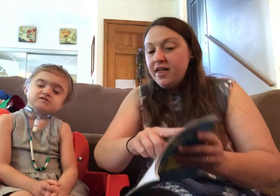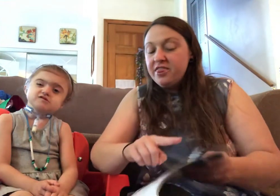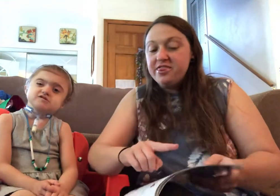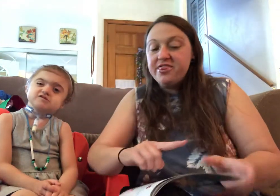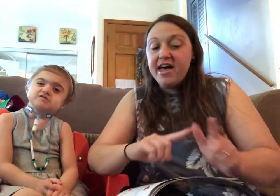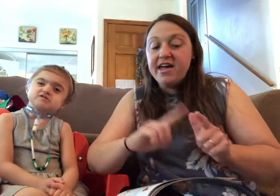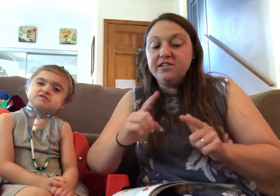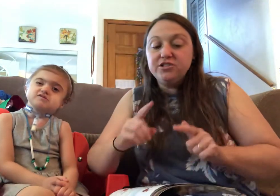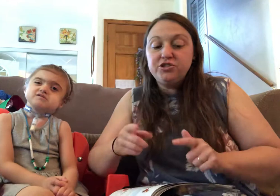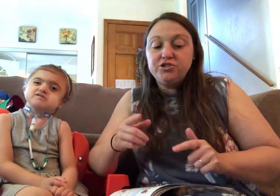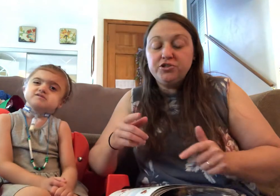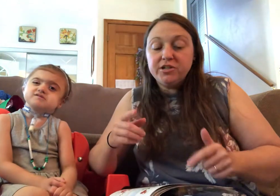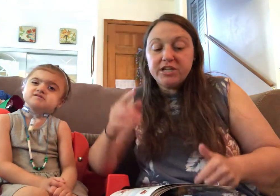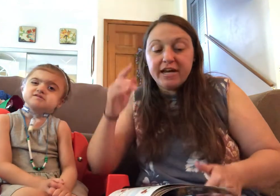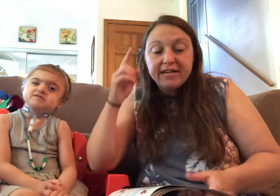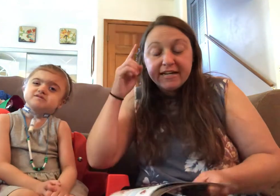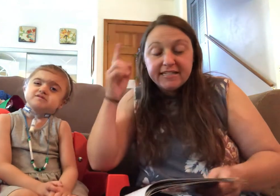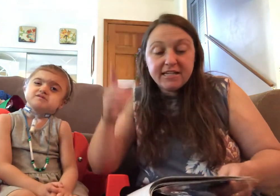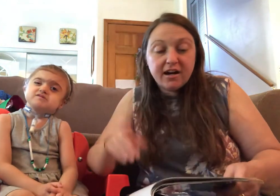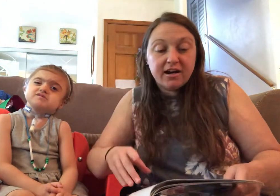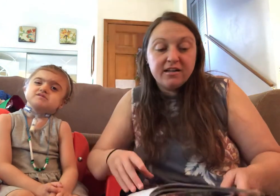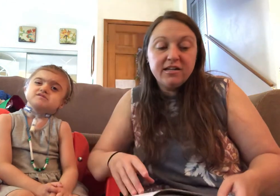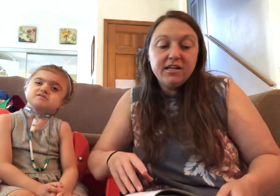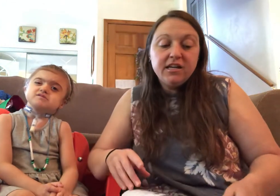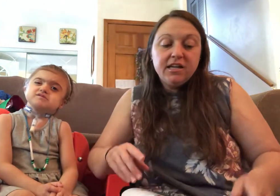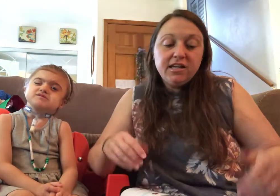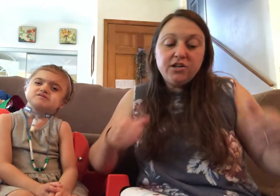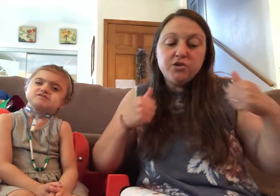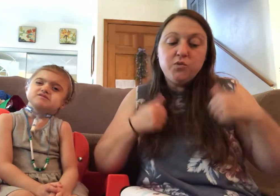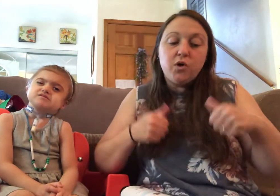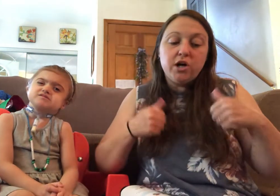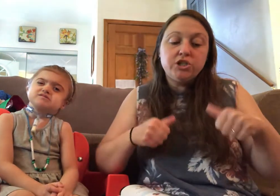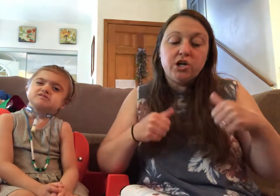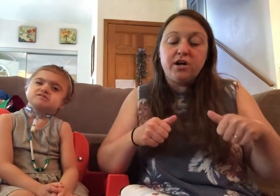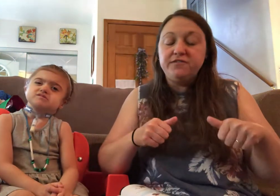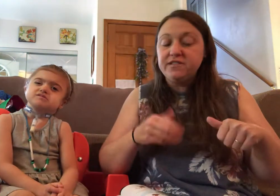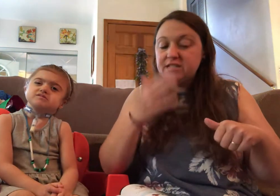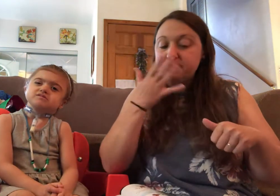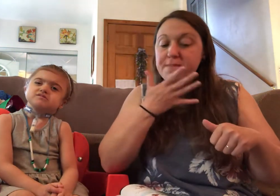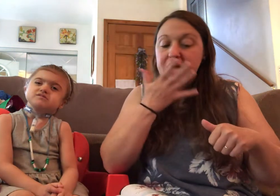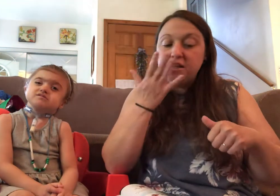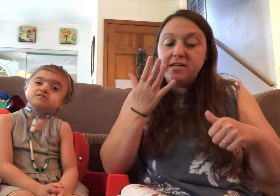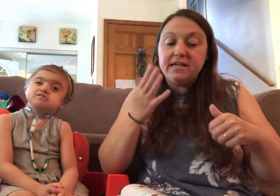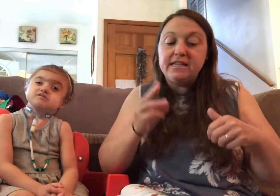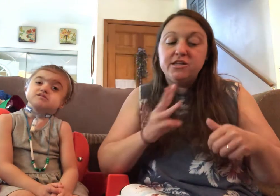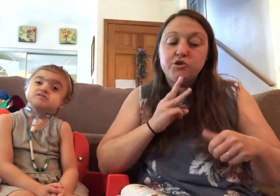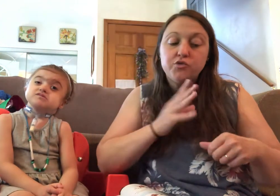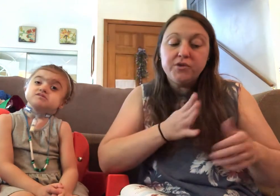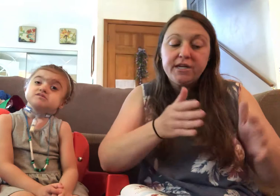Then, George had an idea. He could wash off the smell in the creek.